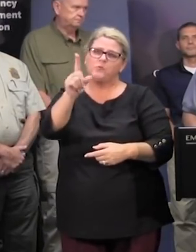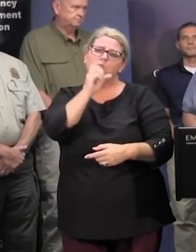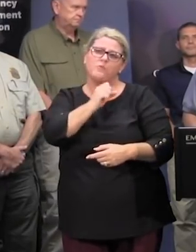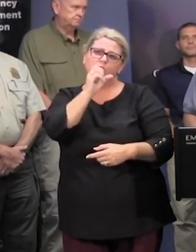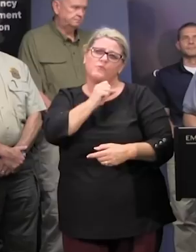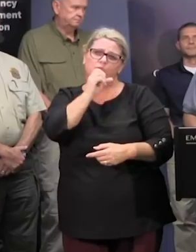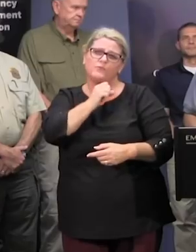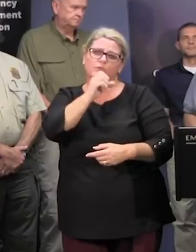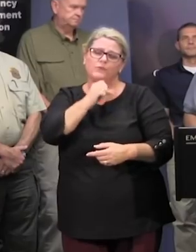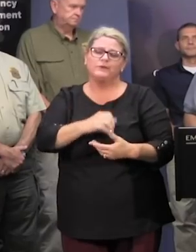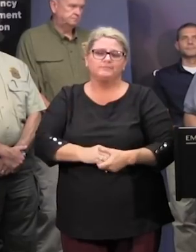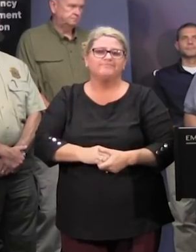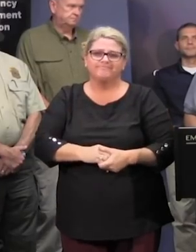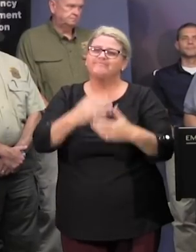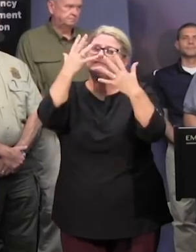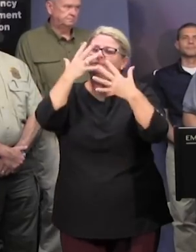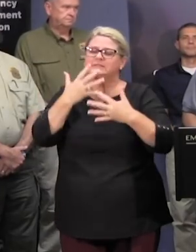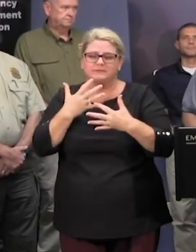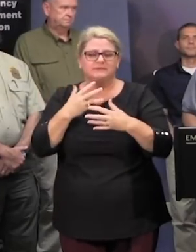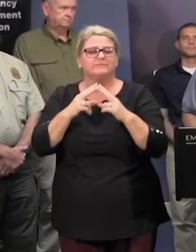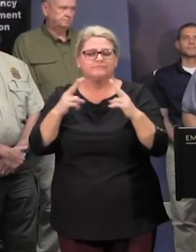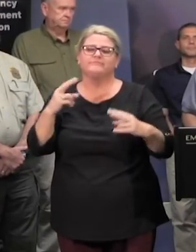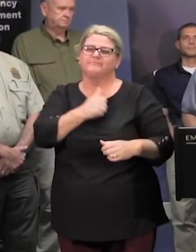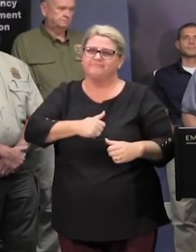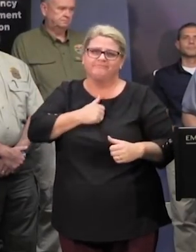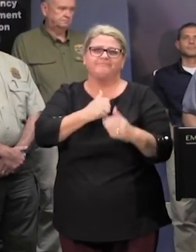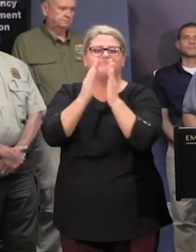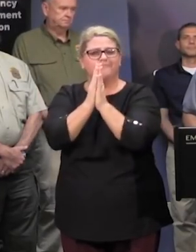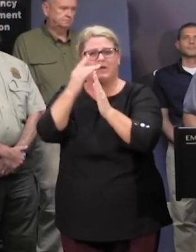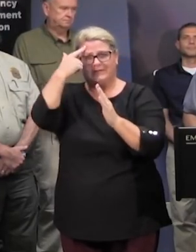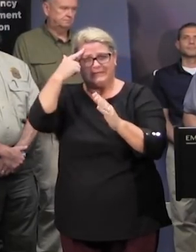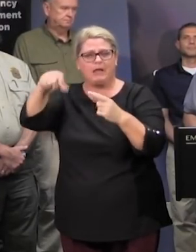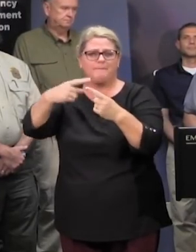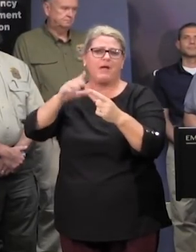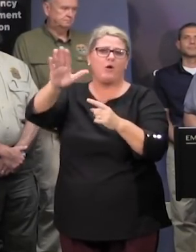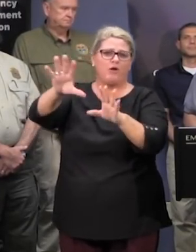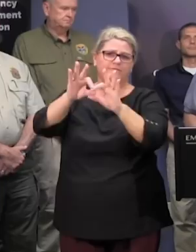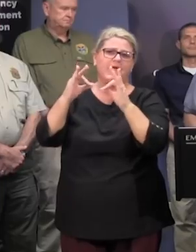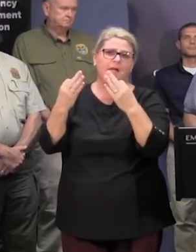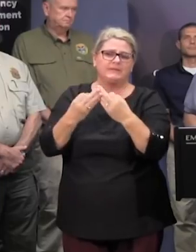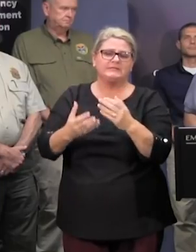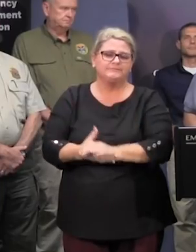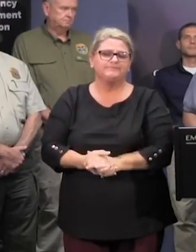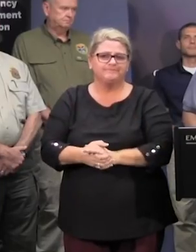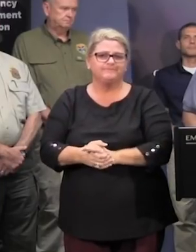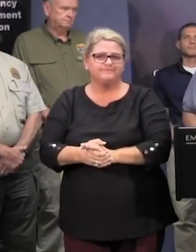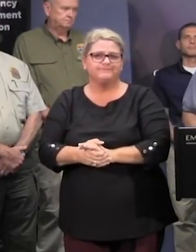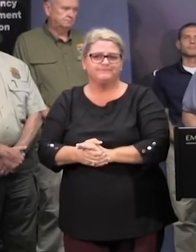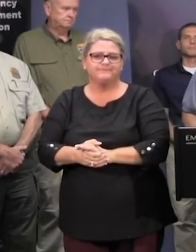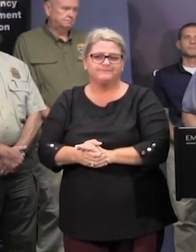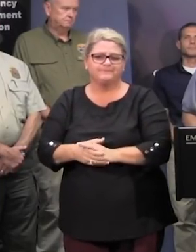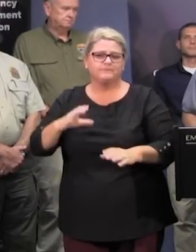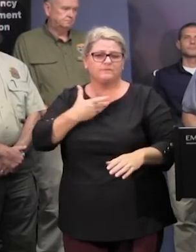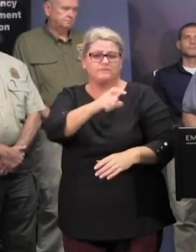of age and again our our thoughts and prayers go to the uh the family members of the victim uh